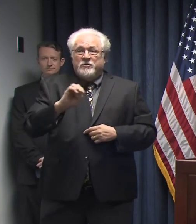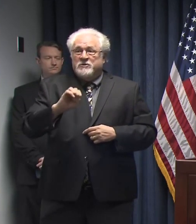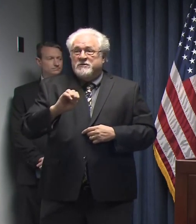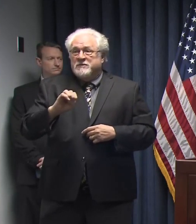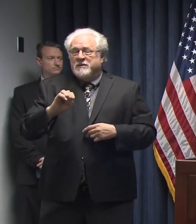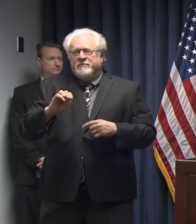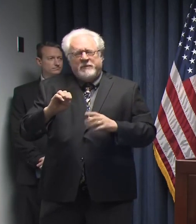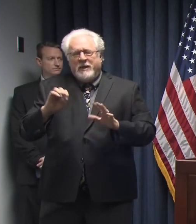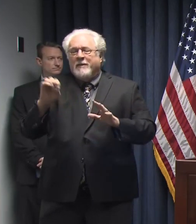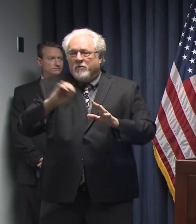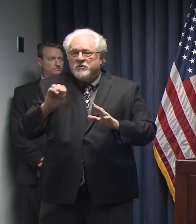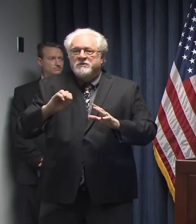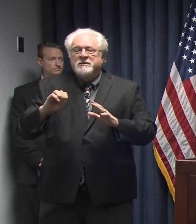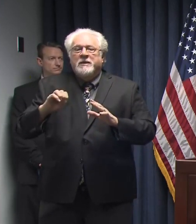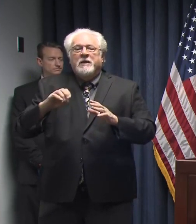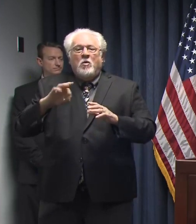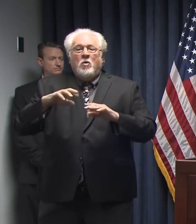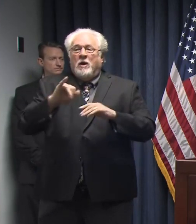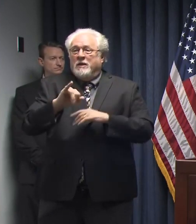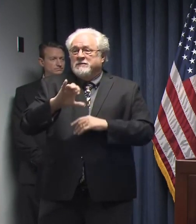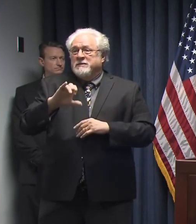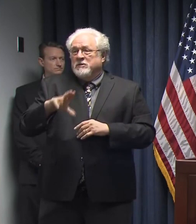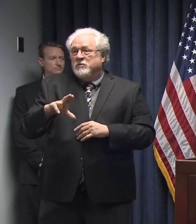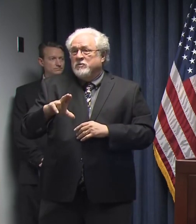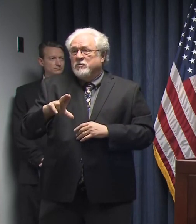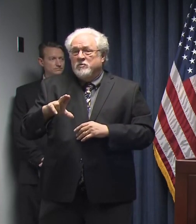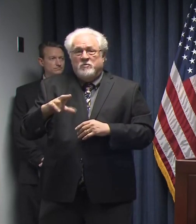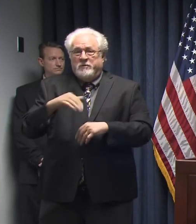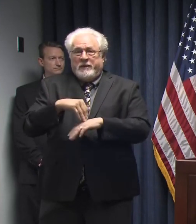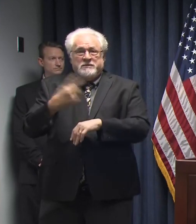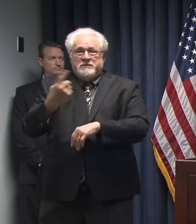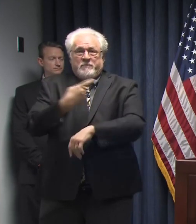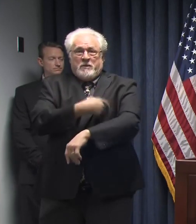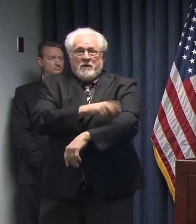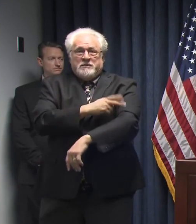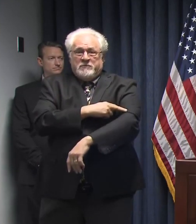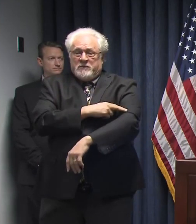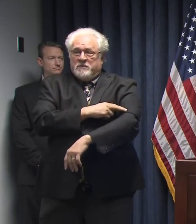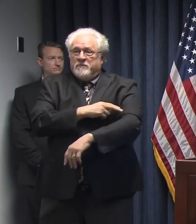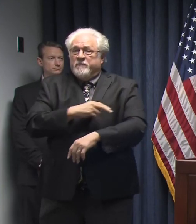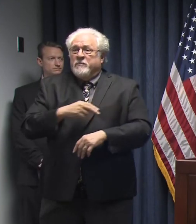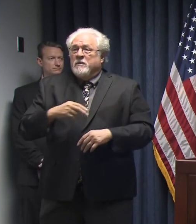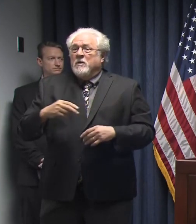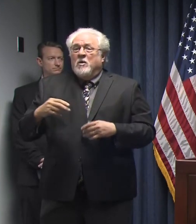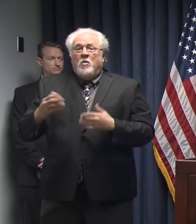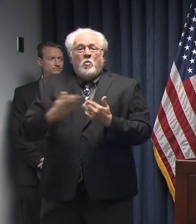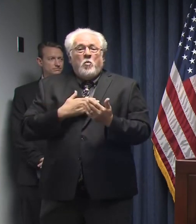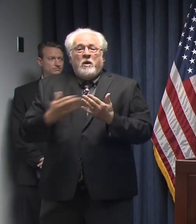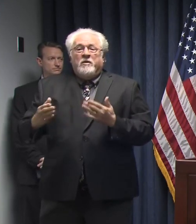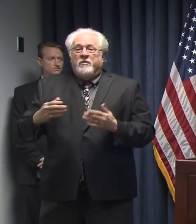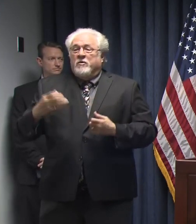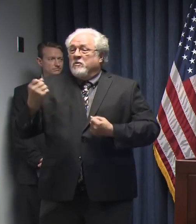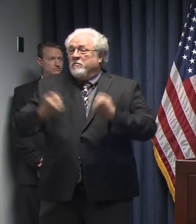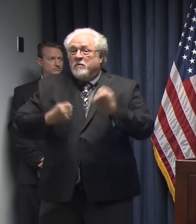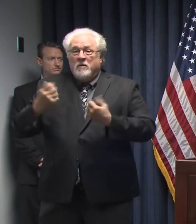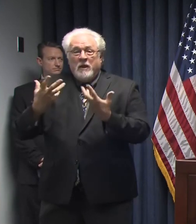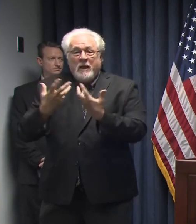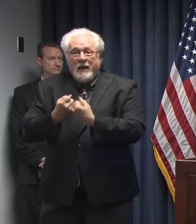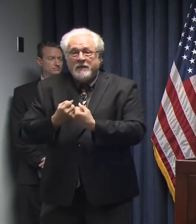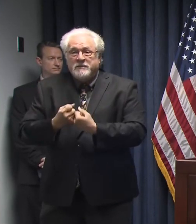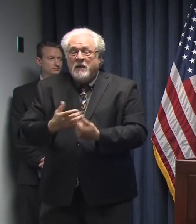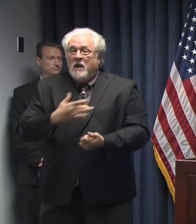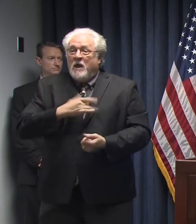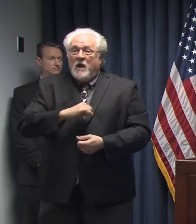intensive care at a hospital, whether you're a motor vehicle accident, a heart